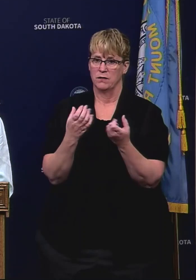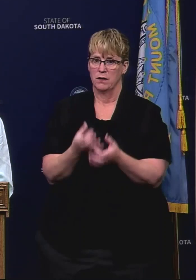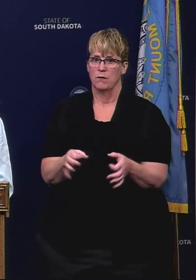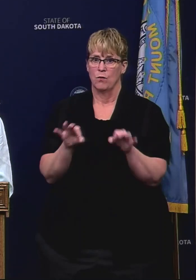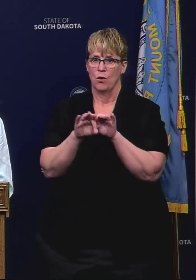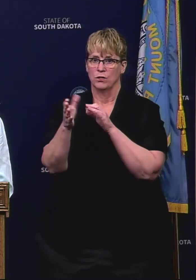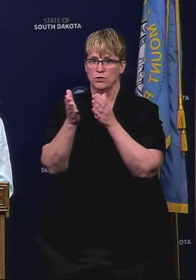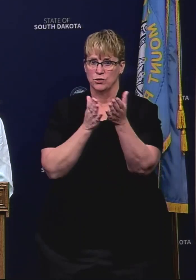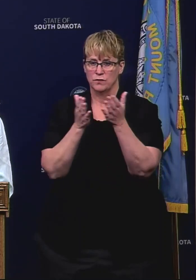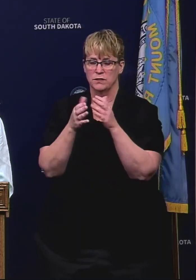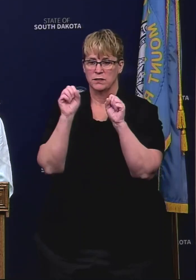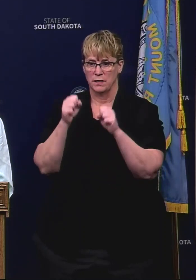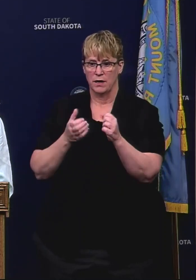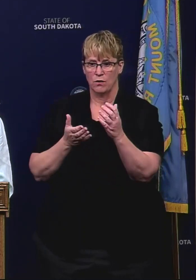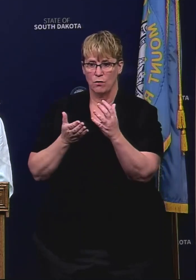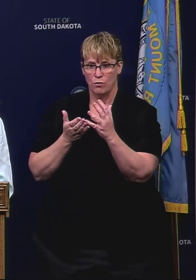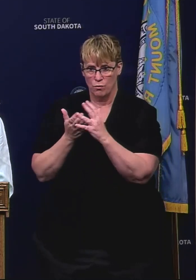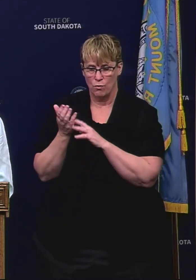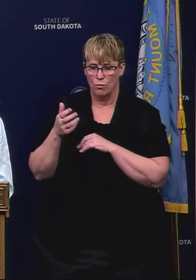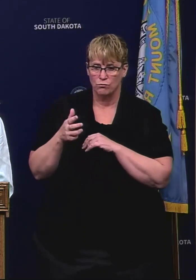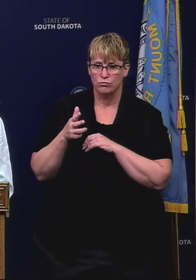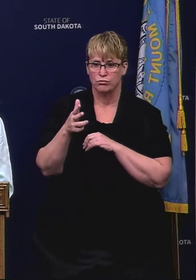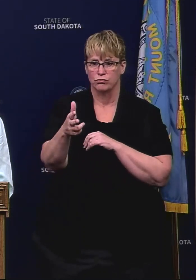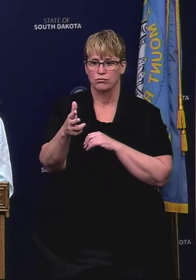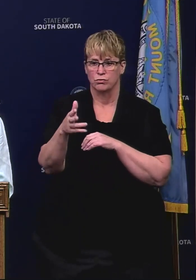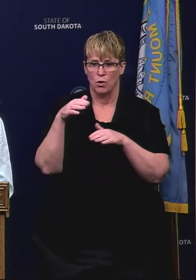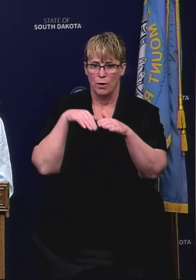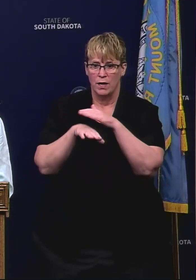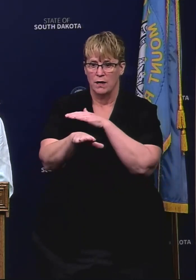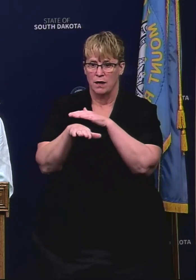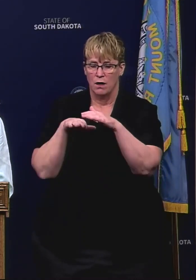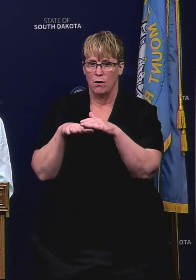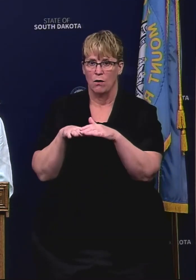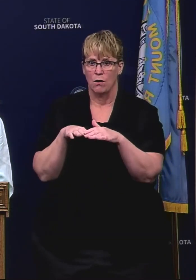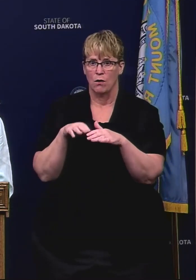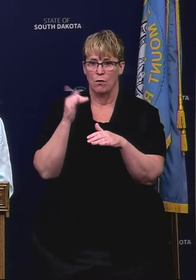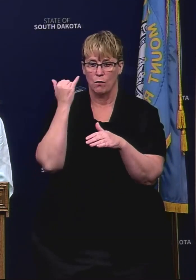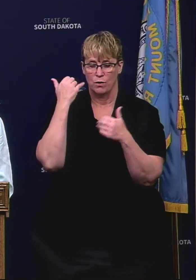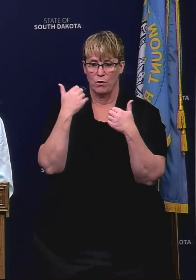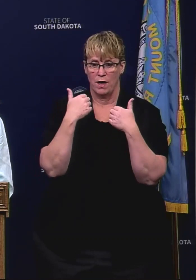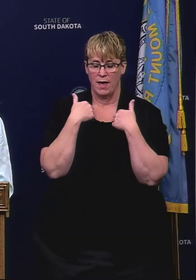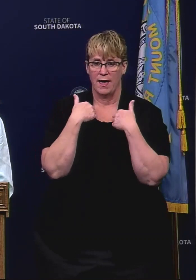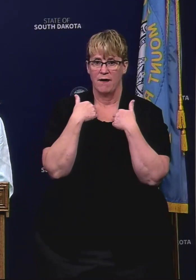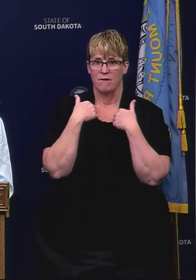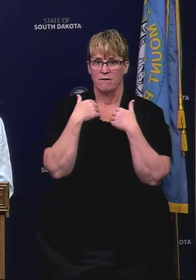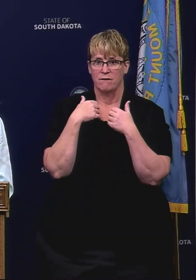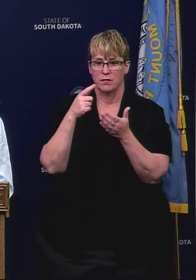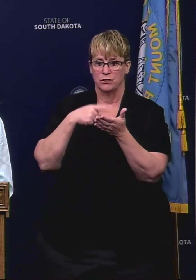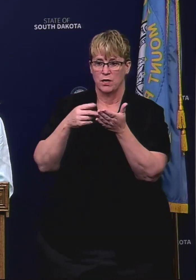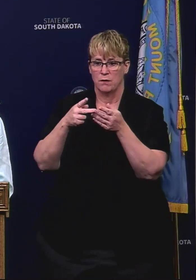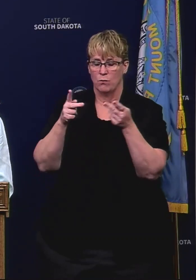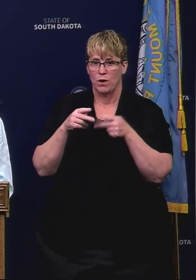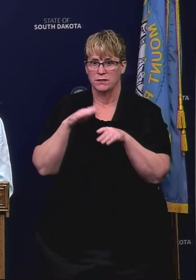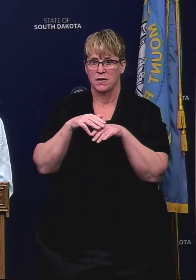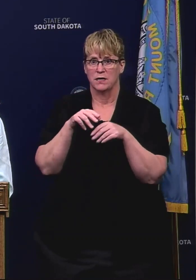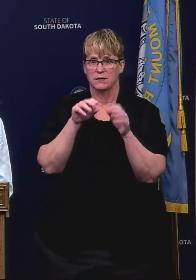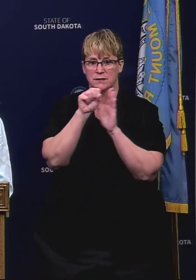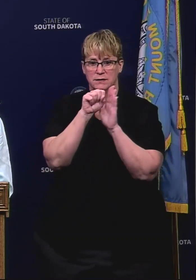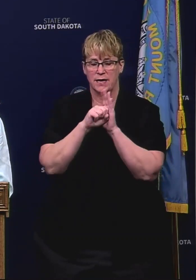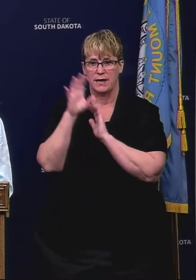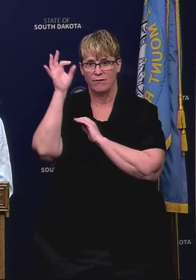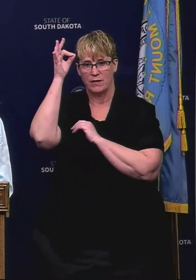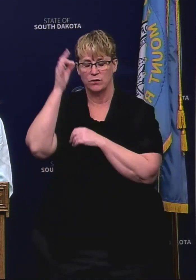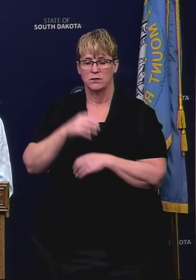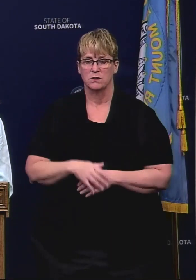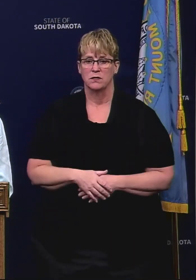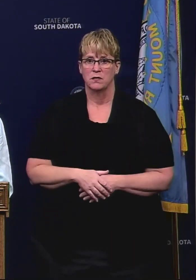will be allowed through will you therefore then allow the checkpoints on states and federal highways I don't think